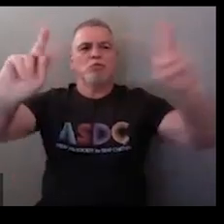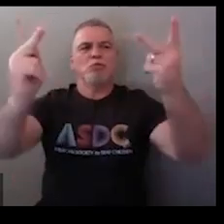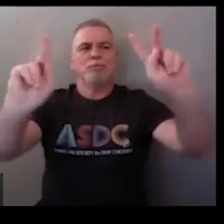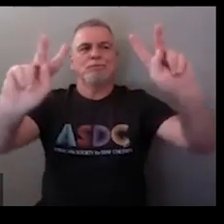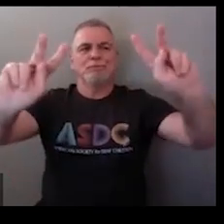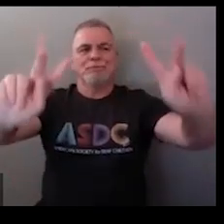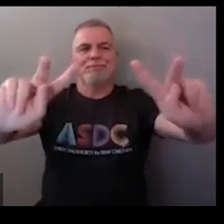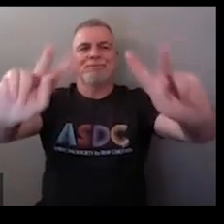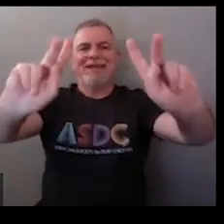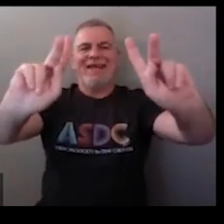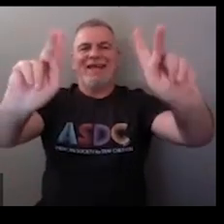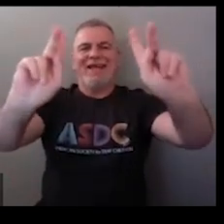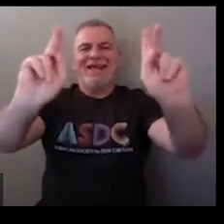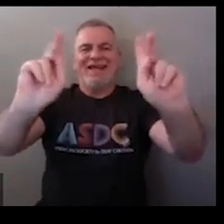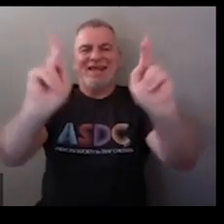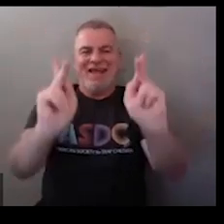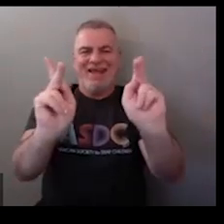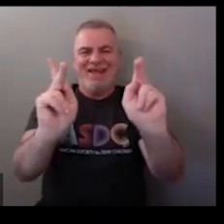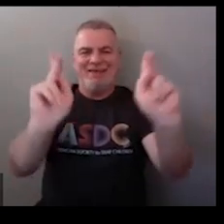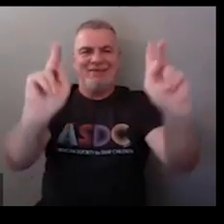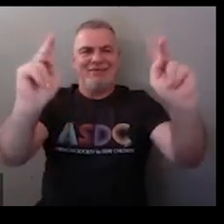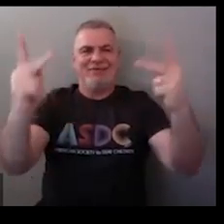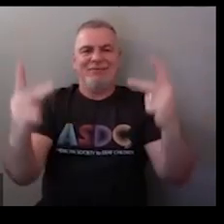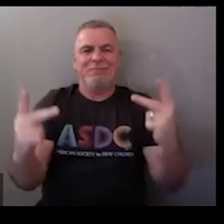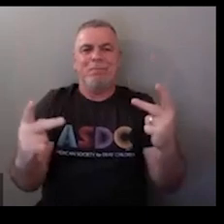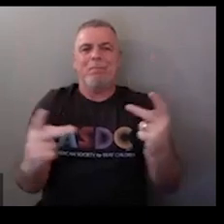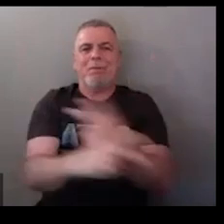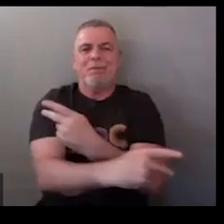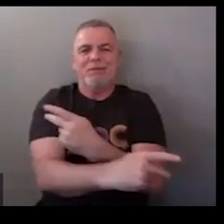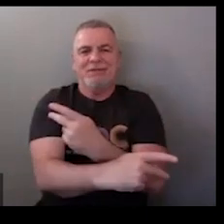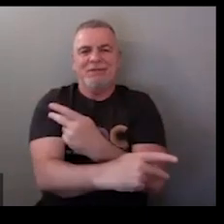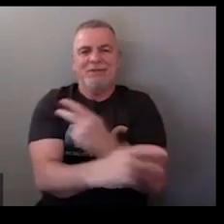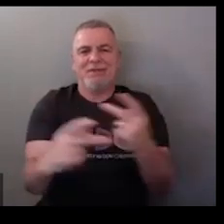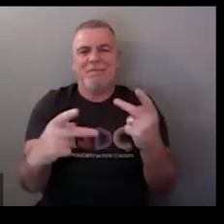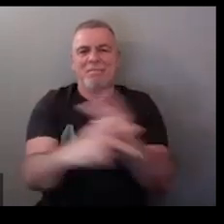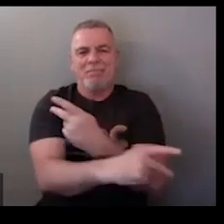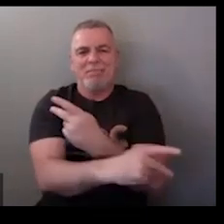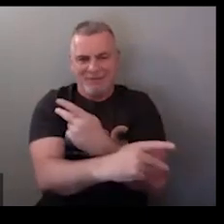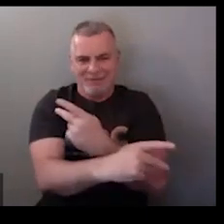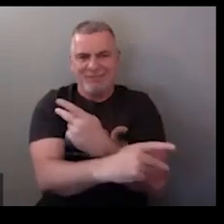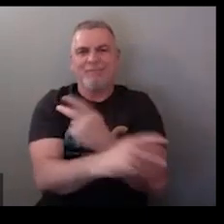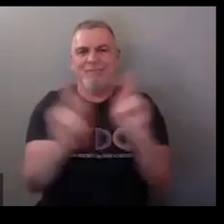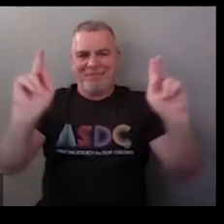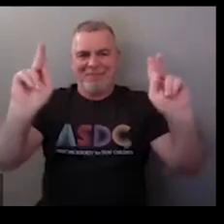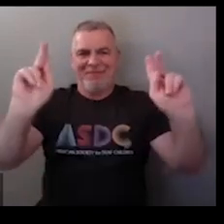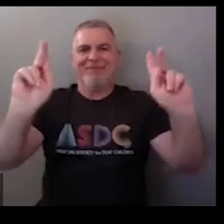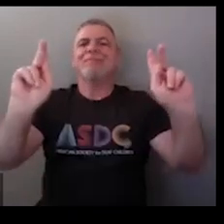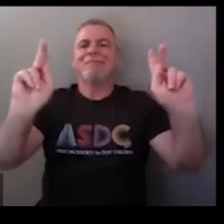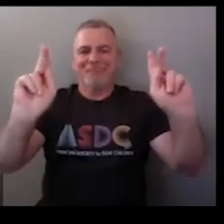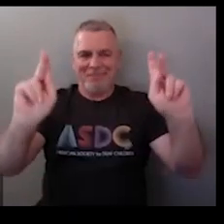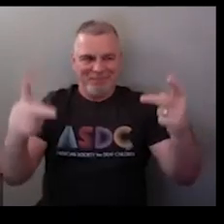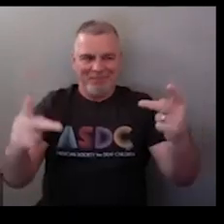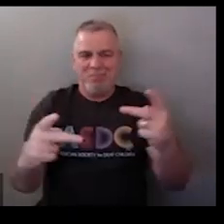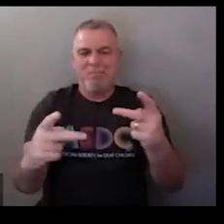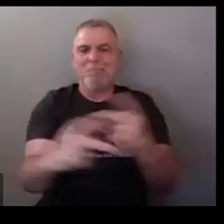so make like it's a K hand shape and then you push them past each other the same movement